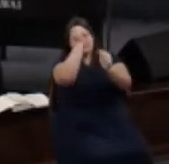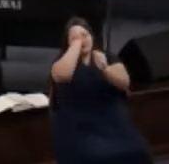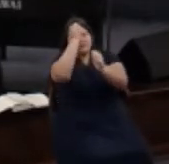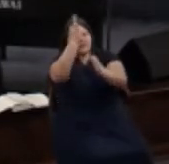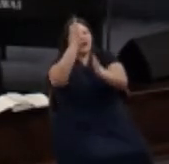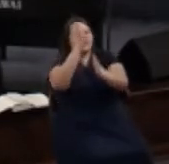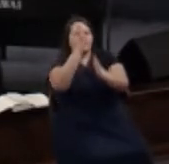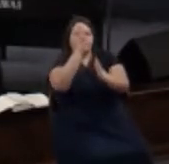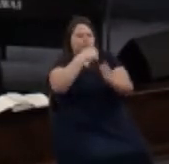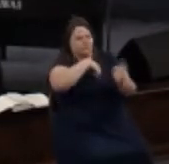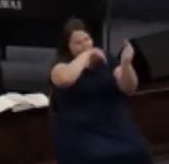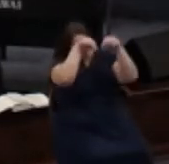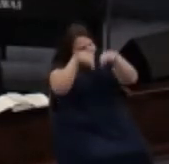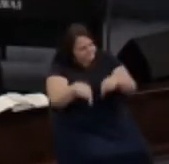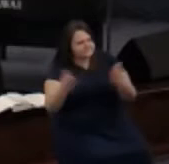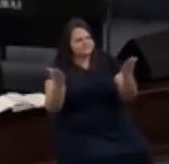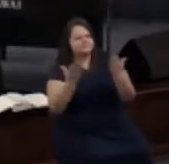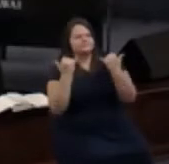as we're here now